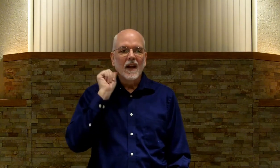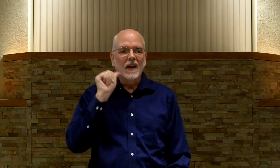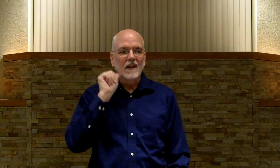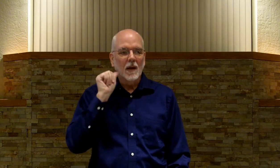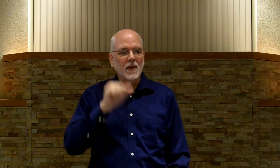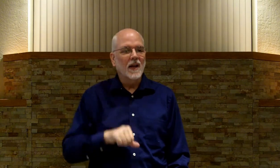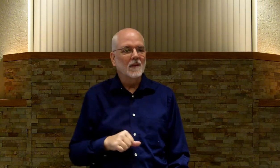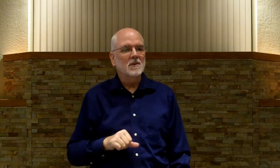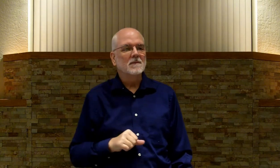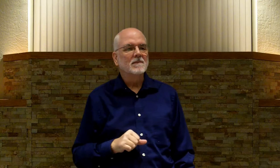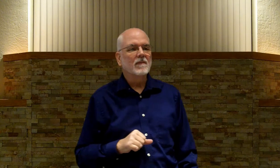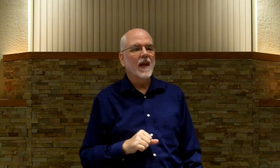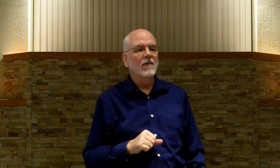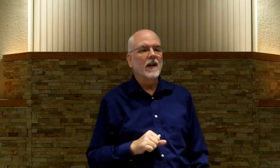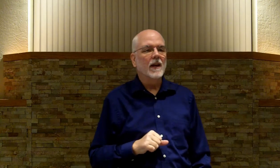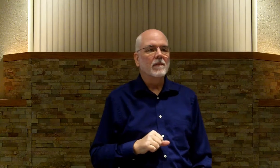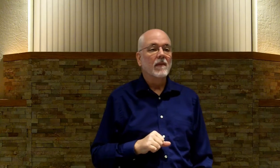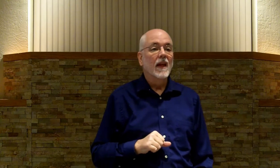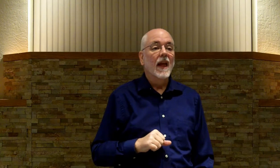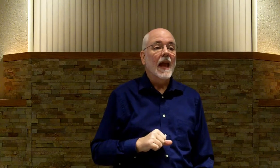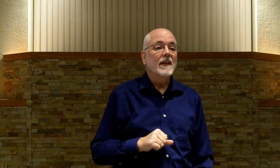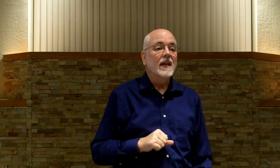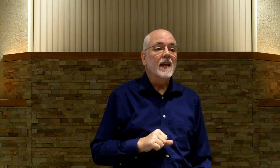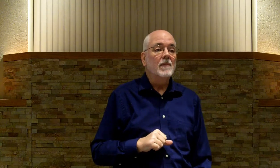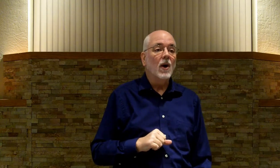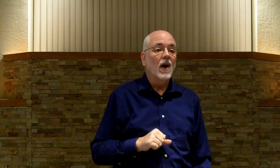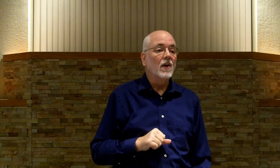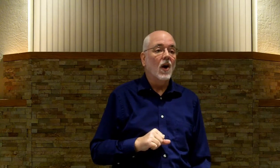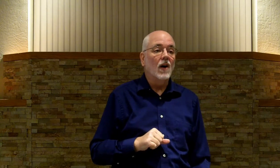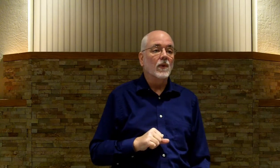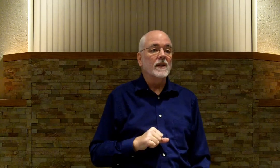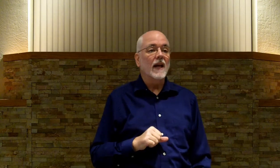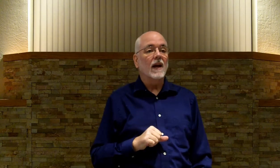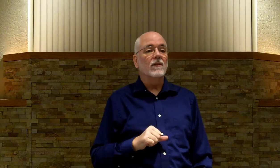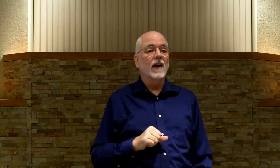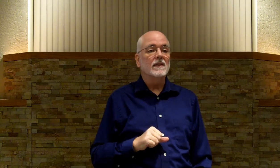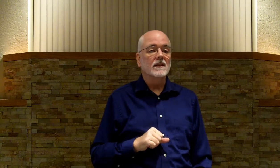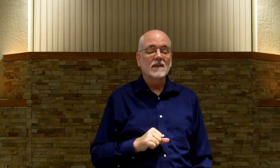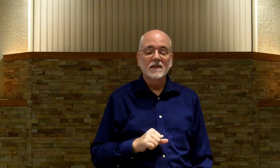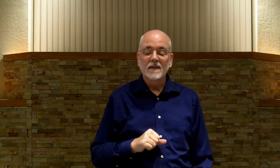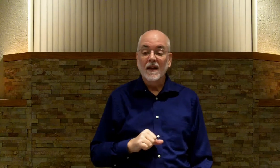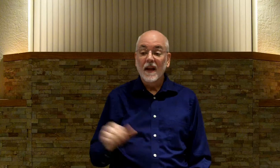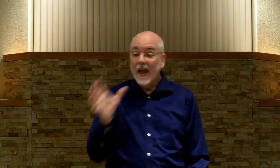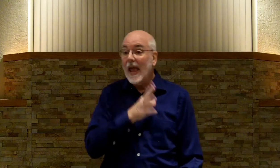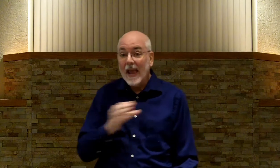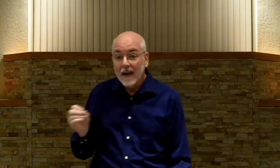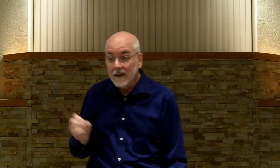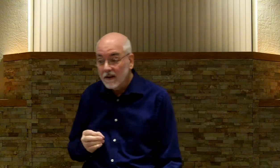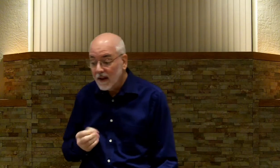A couple of times. Every day. And they keep on offering sacrifices. And,